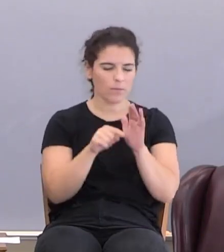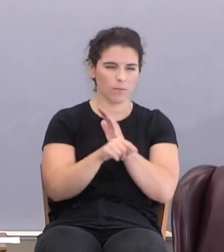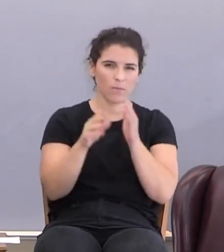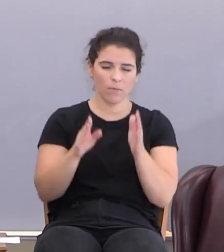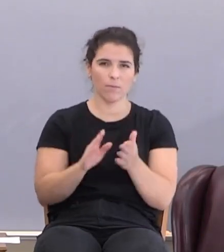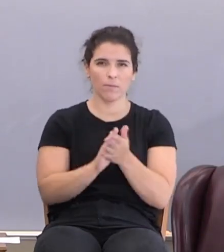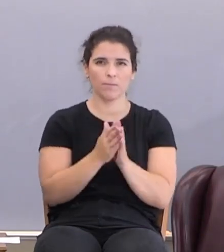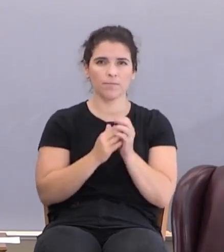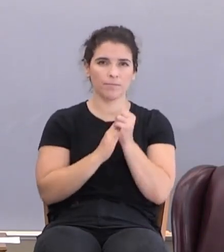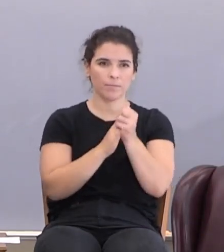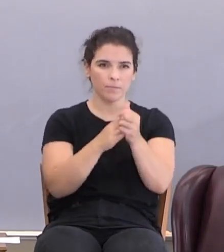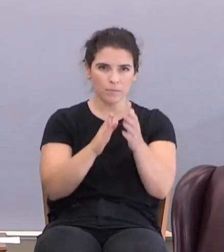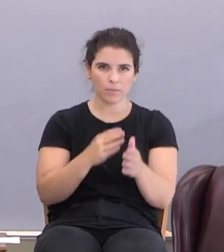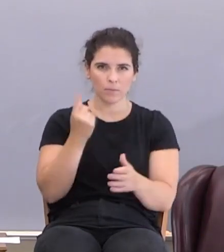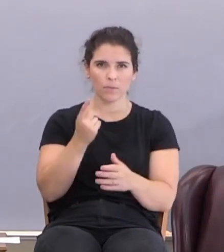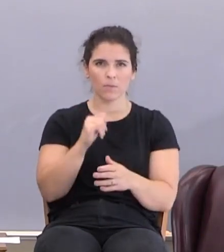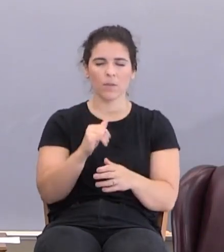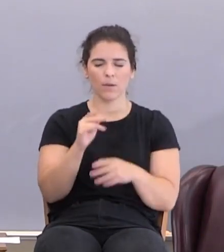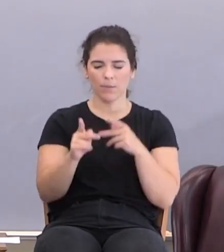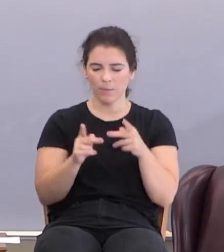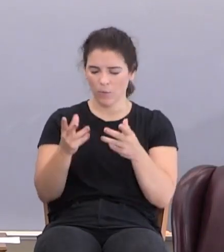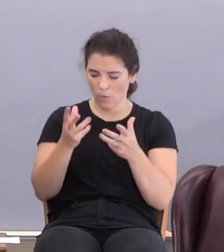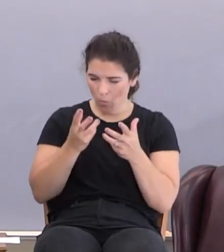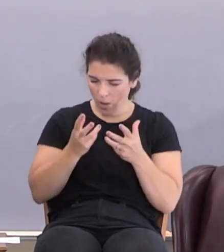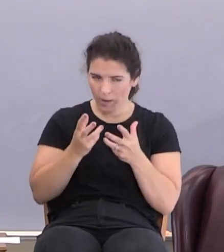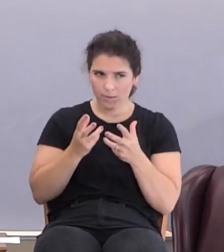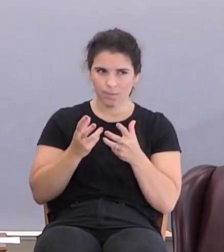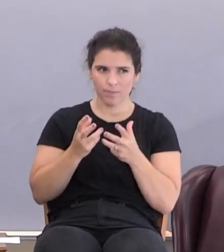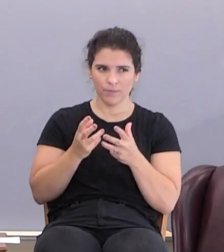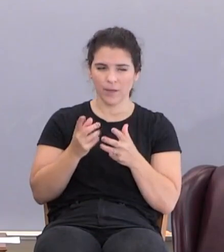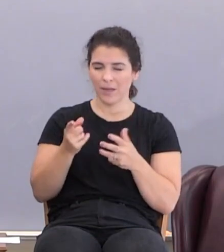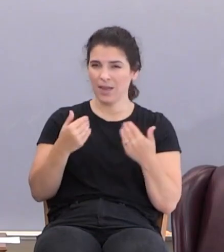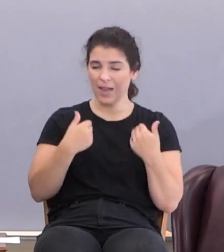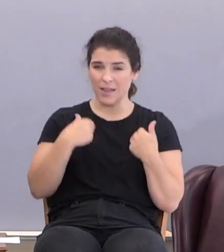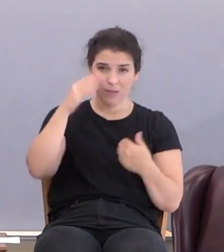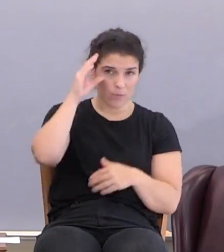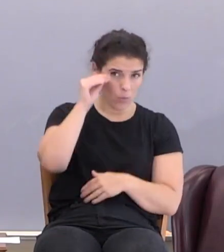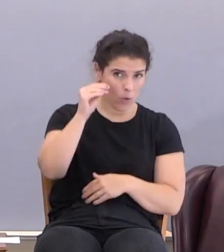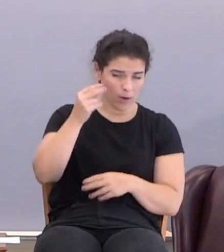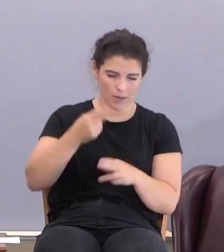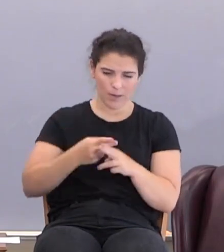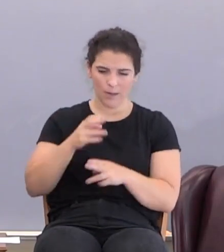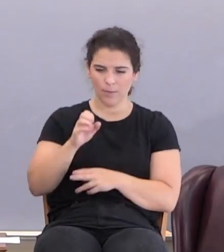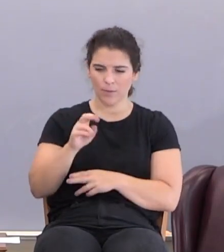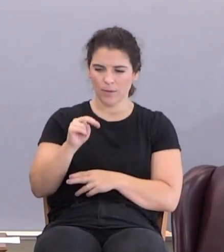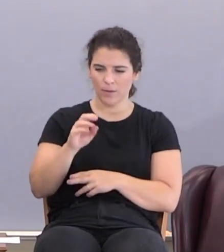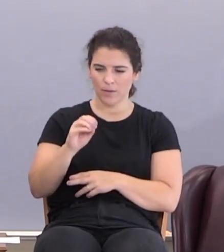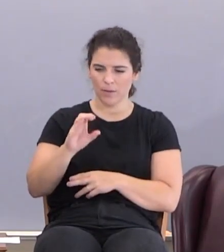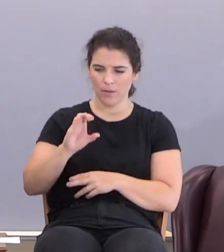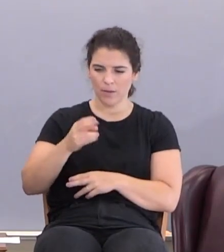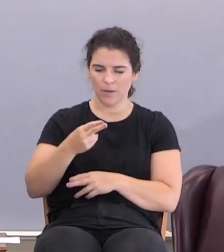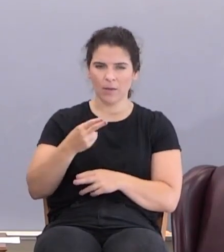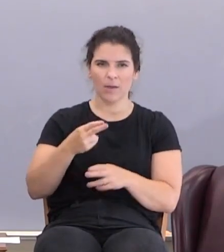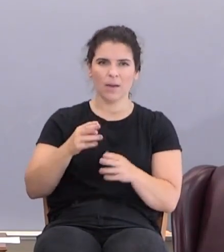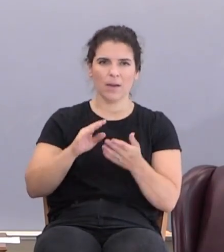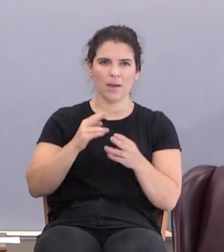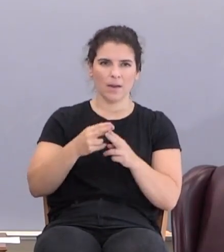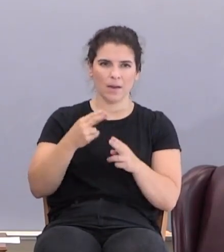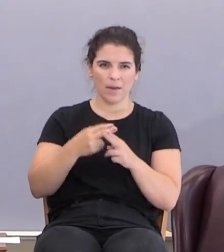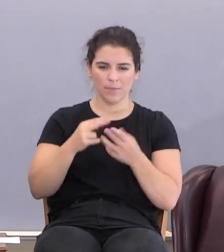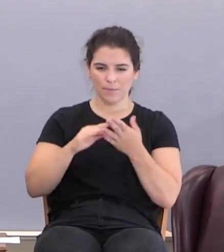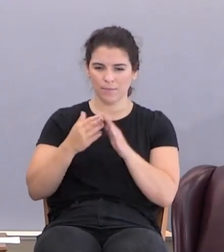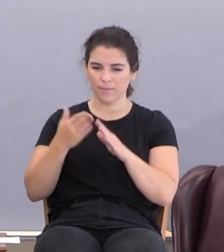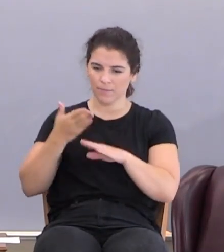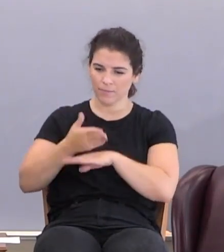and somebody that people are seeking after. And he has a boy and he names him Enoch and then he names the city after his